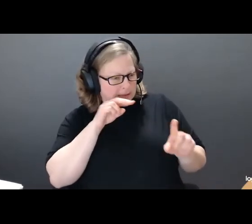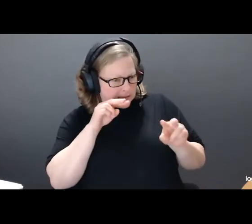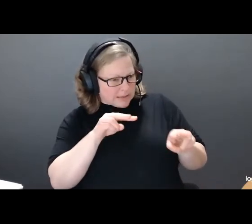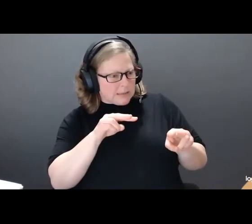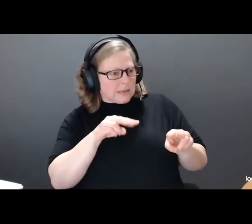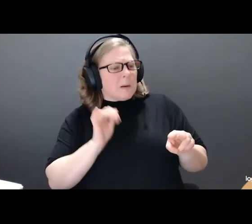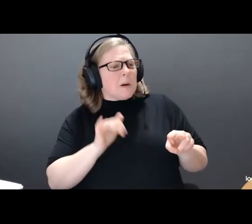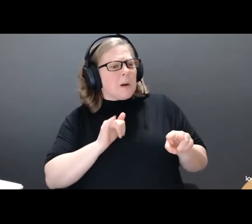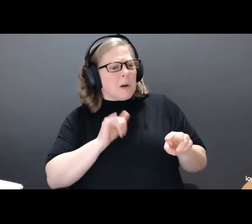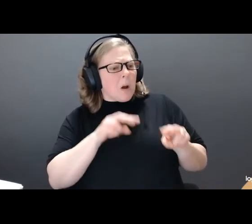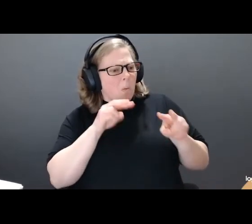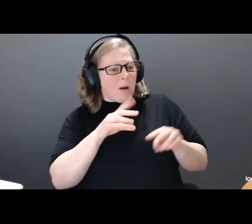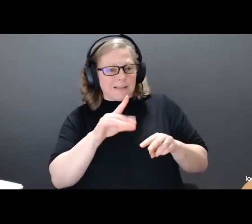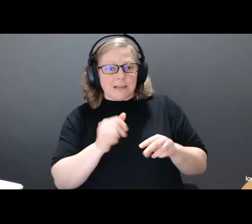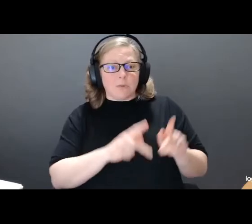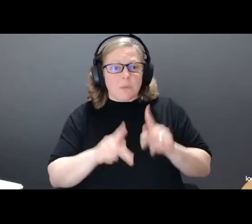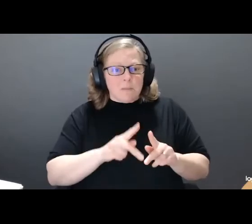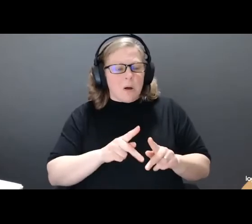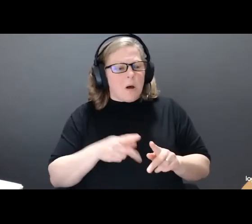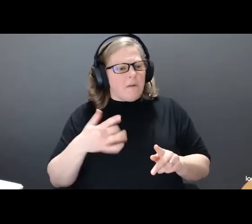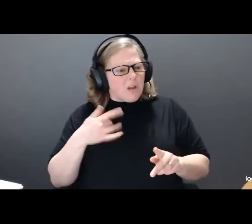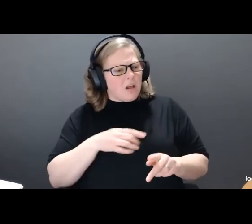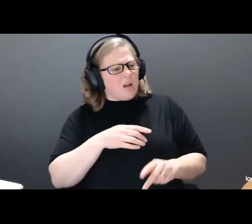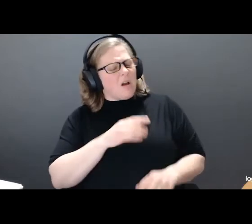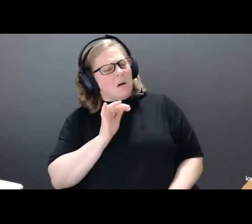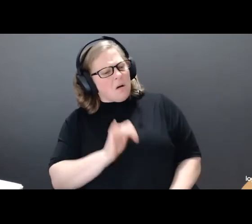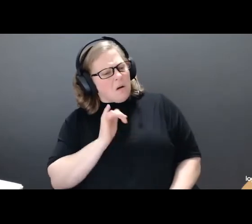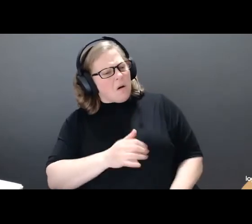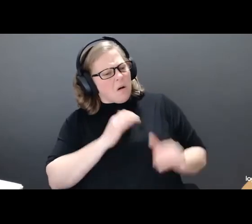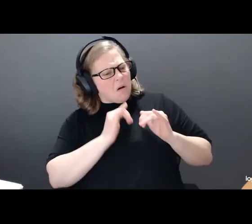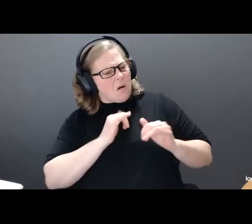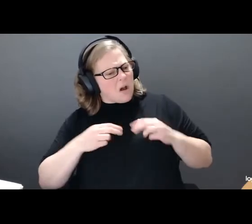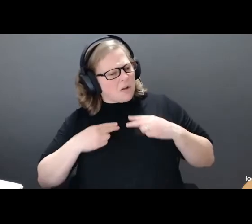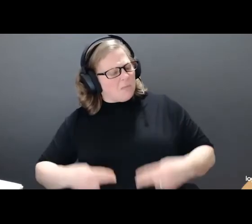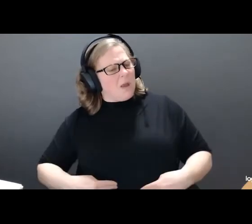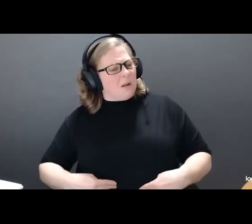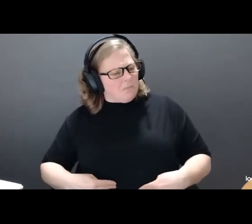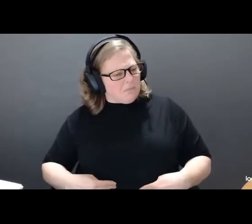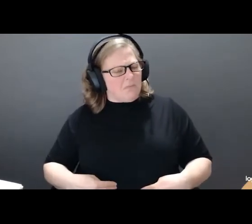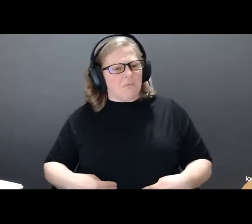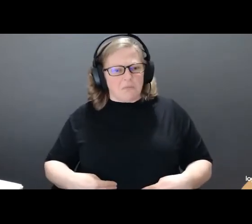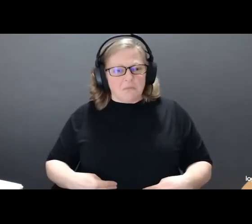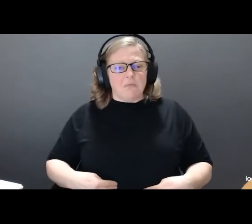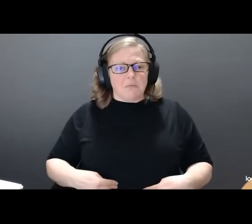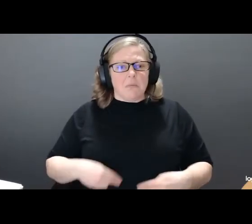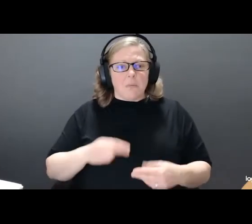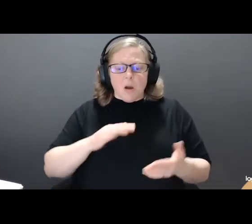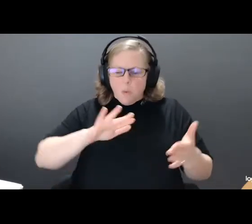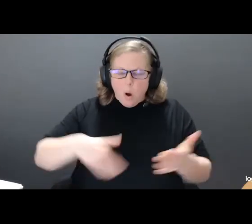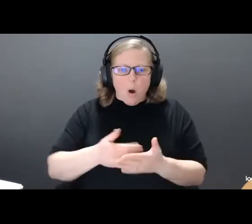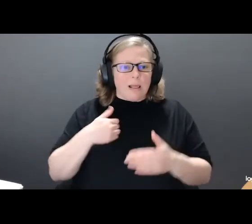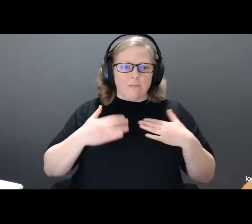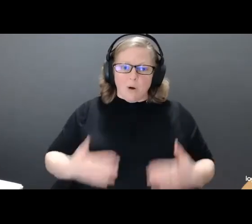of disability in order to understand what it means to be human. We all have bodies and they will